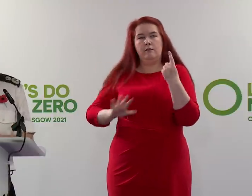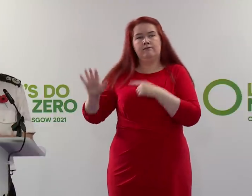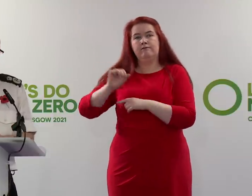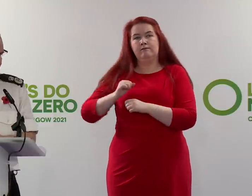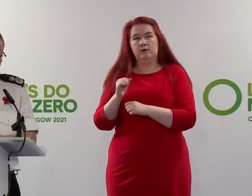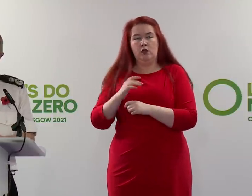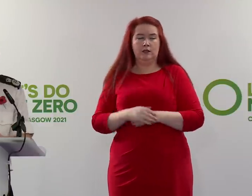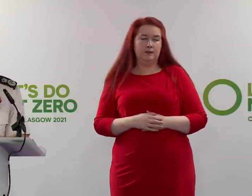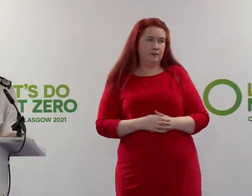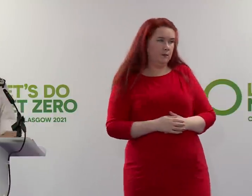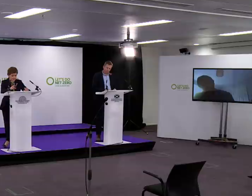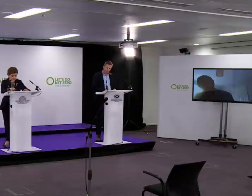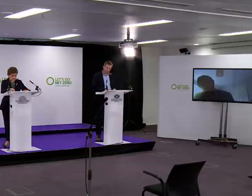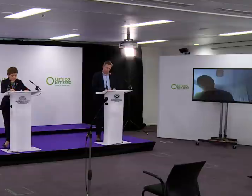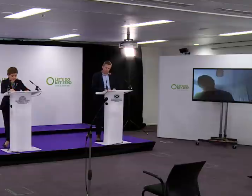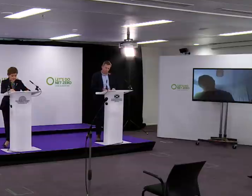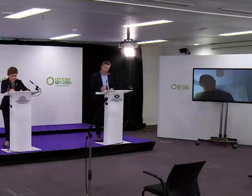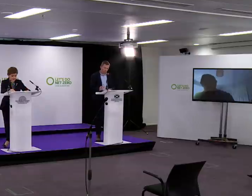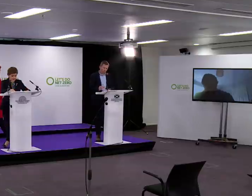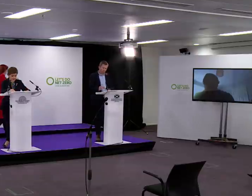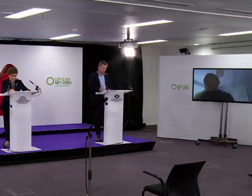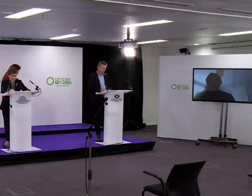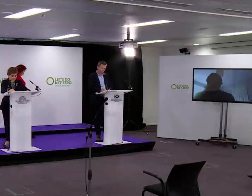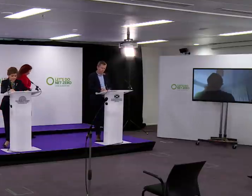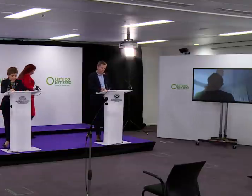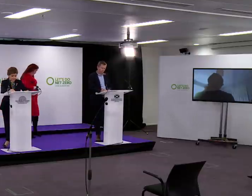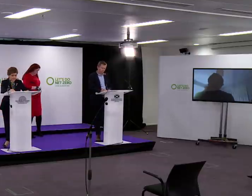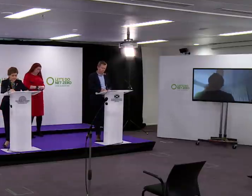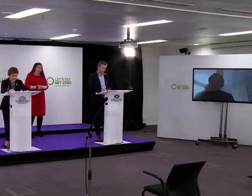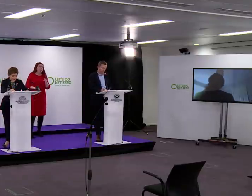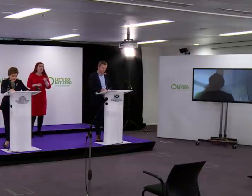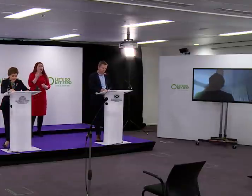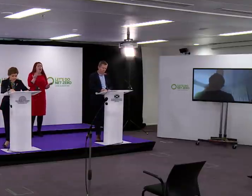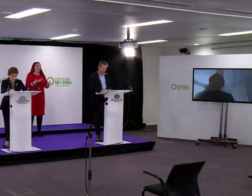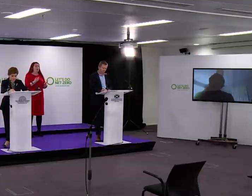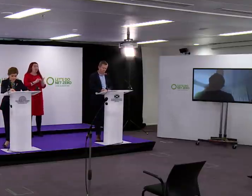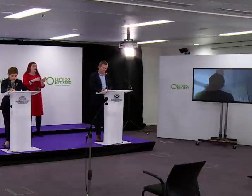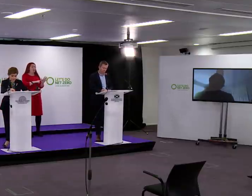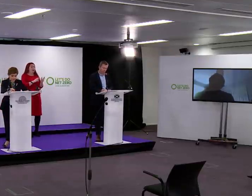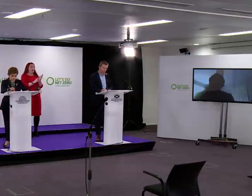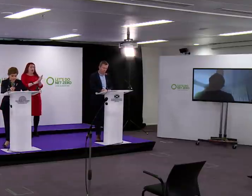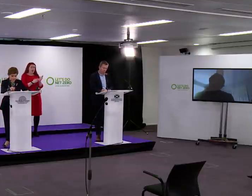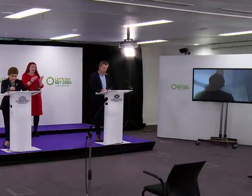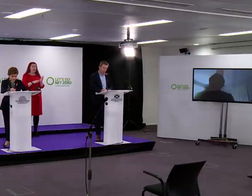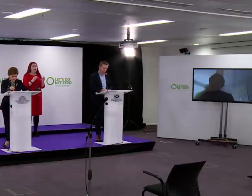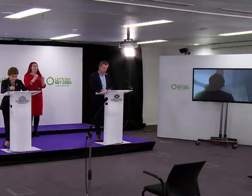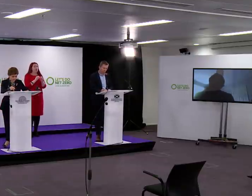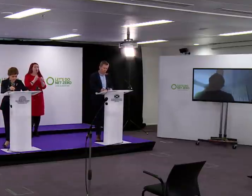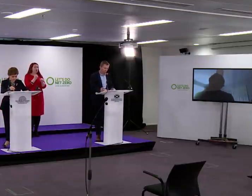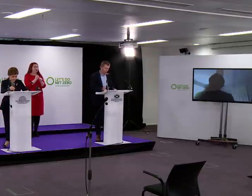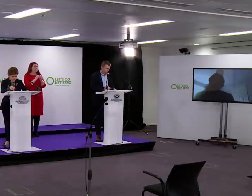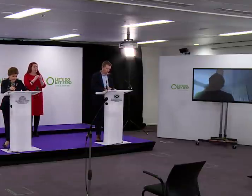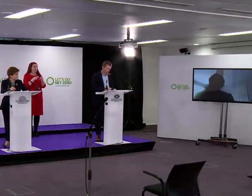locations. Thank you. lastly, today we have Ryan Capperauld from GB News Online.